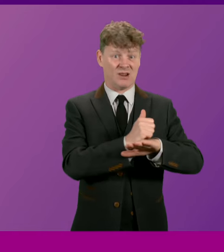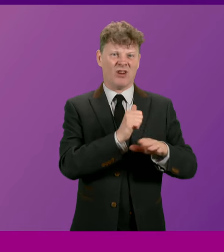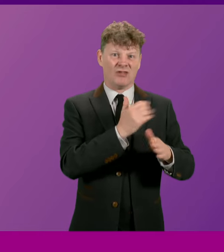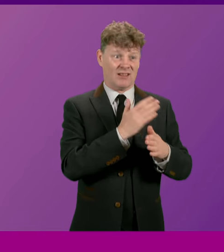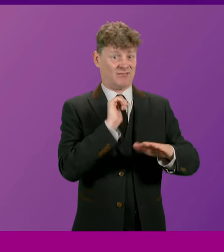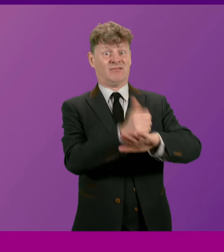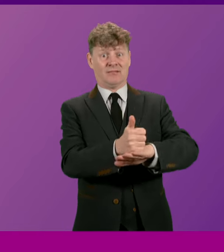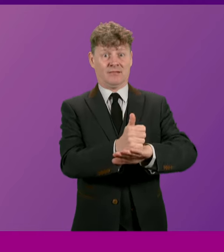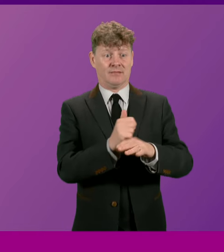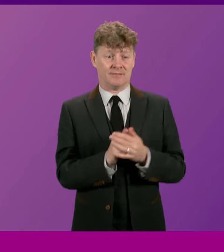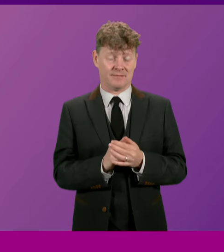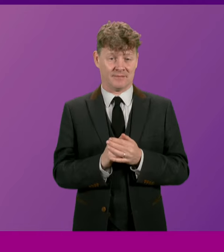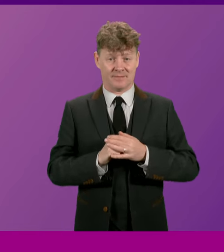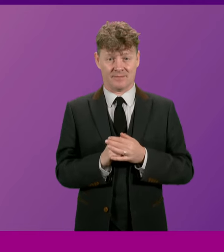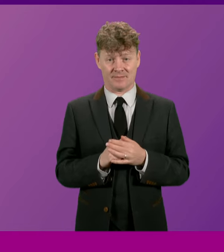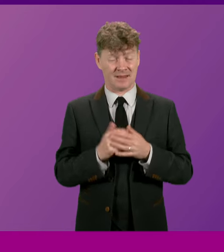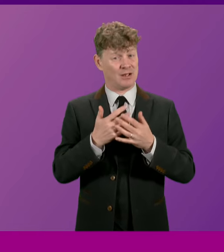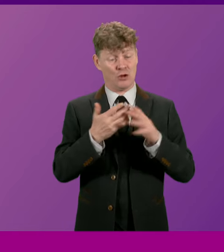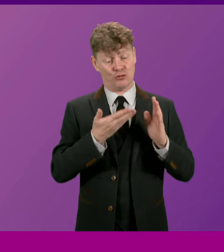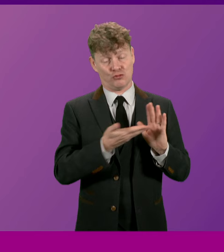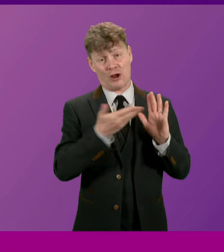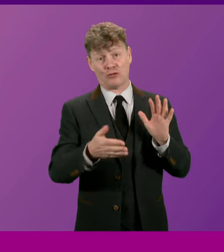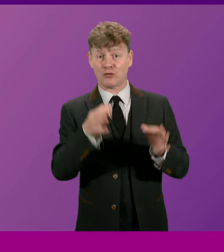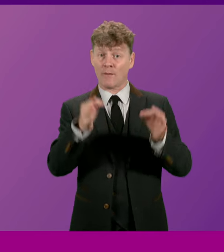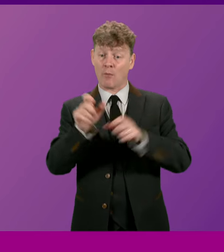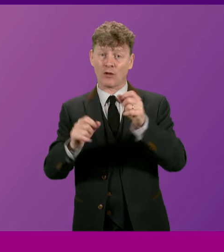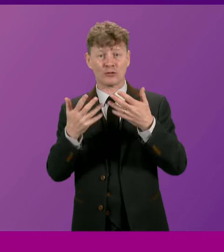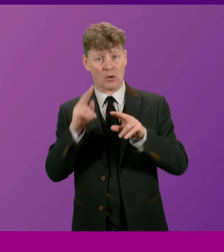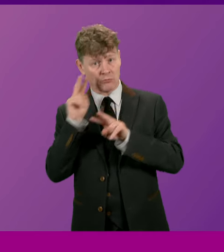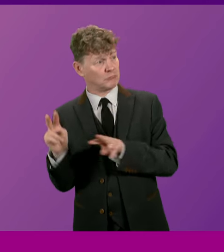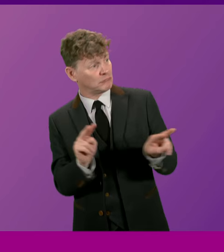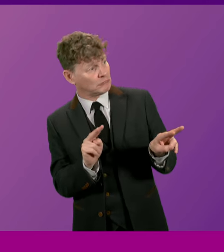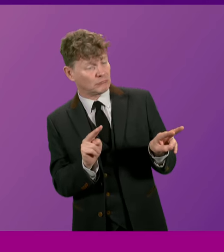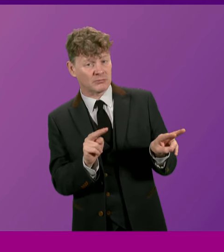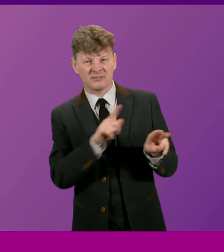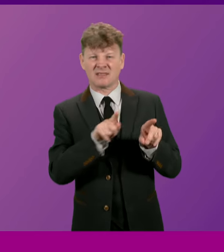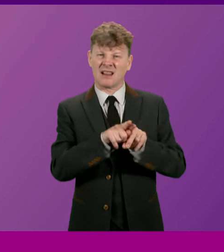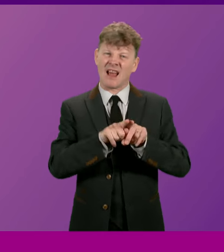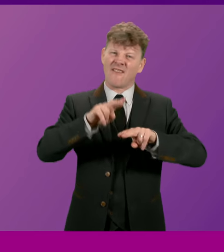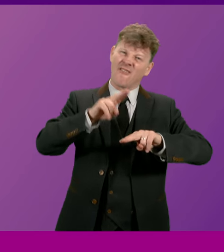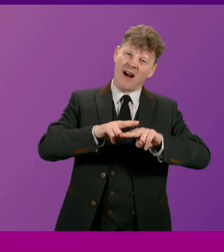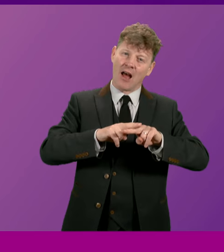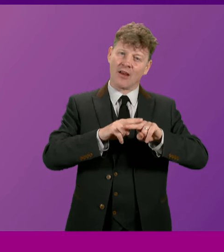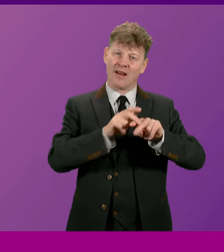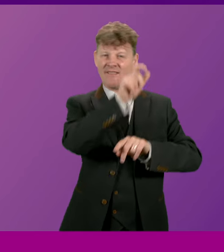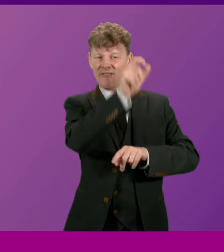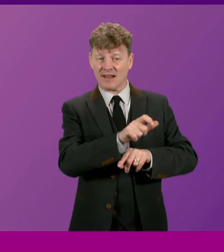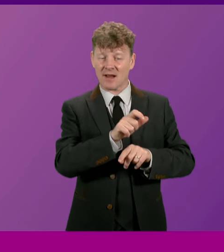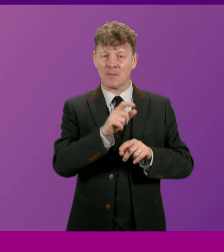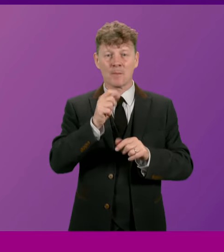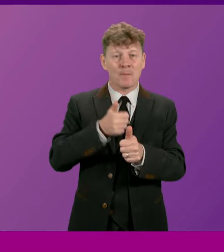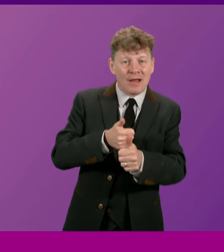and a generation of politicians who looked to him in those movements as a father figure and as a mentor.